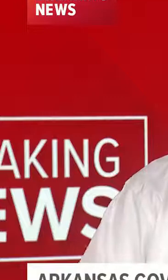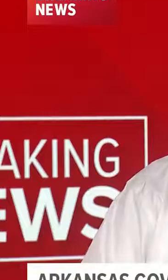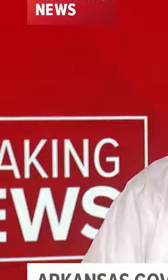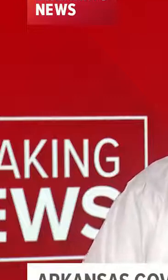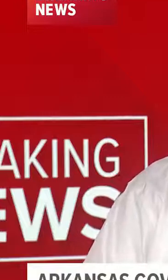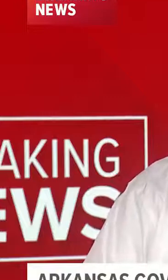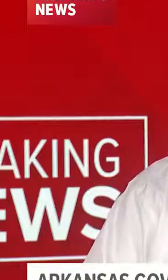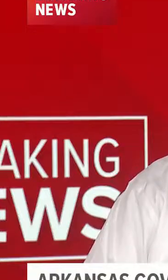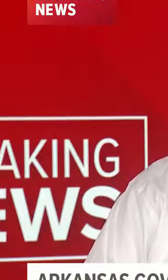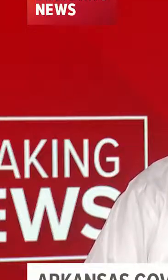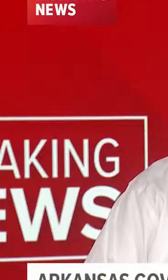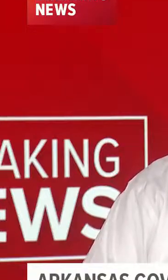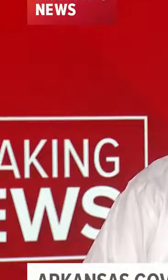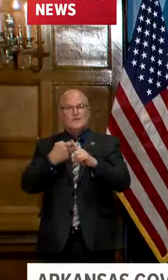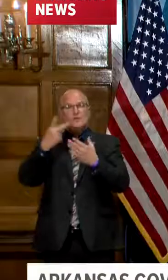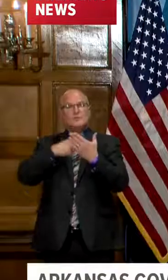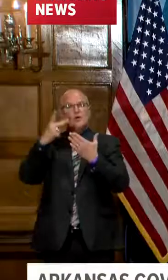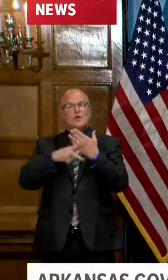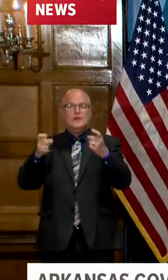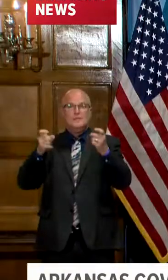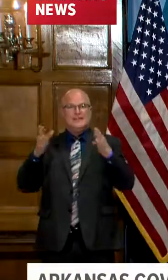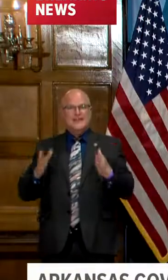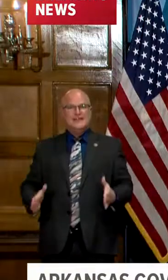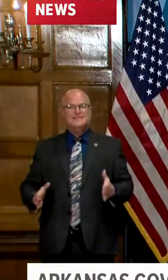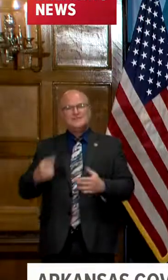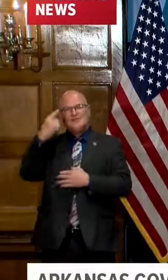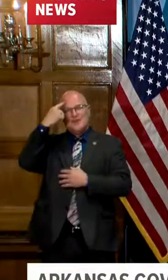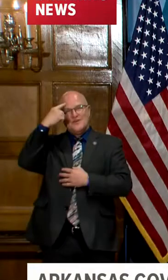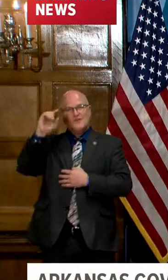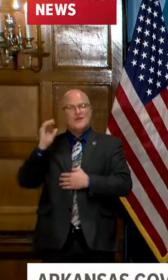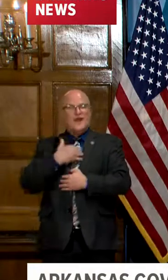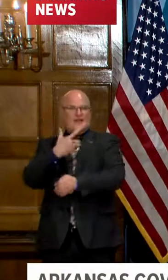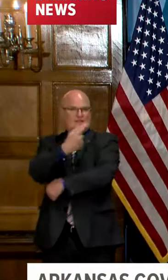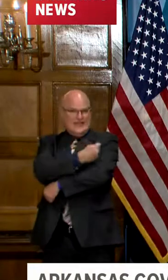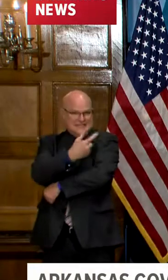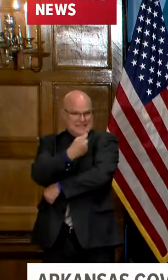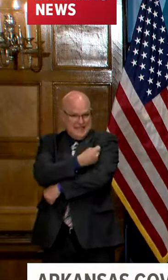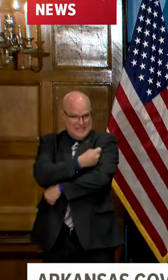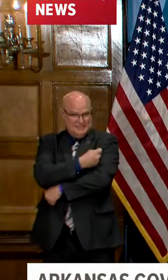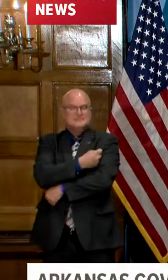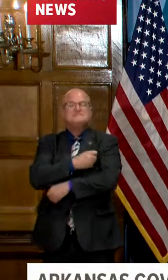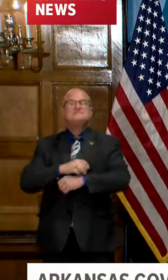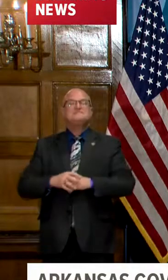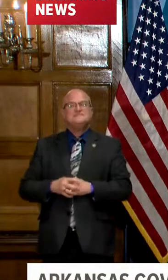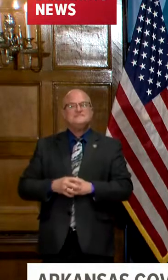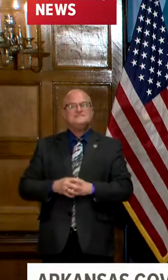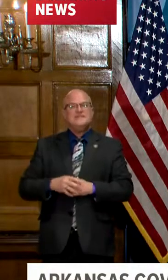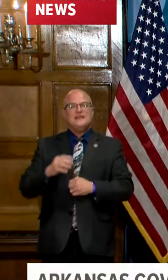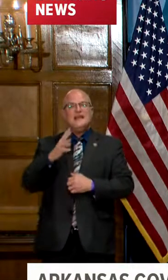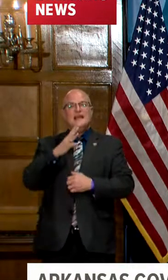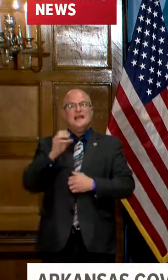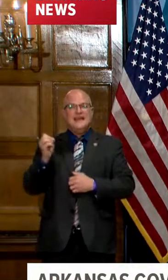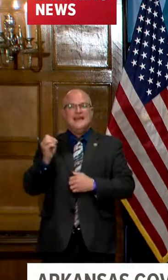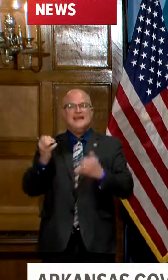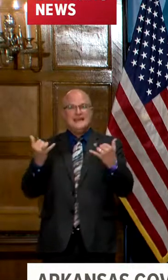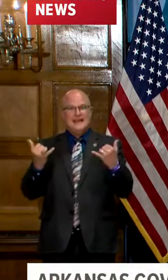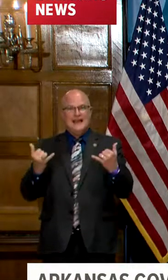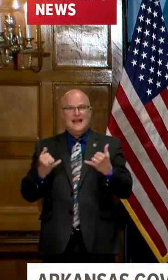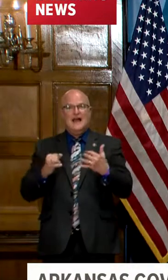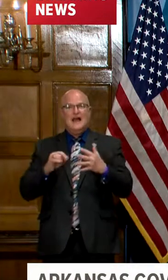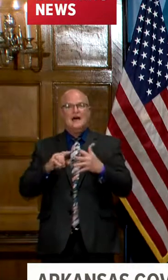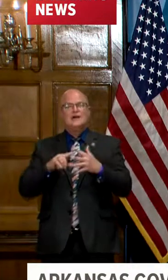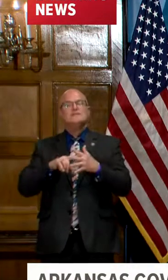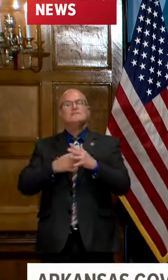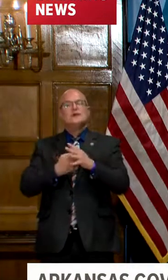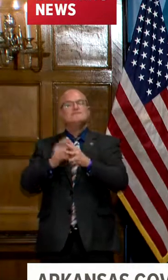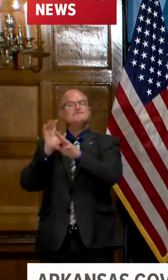Arkansas from Governor Asa Hutchinson major for our vaccine vaccination effort and let me start back at a little bit